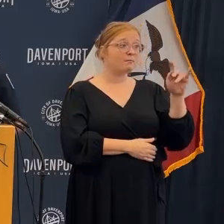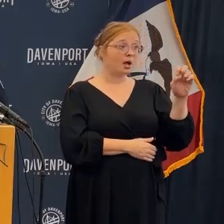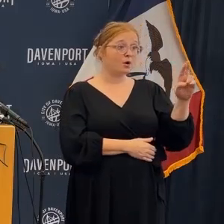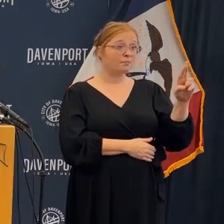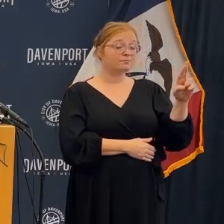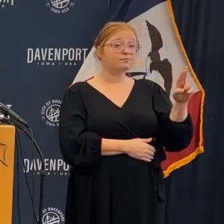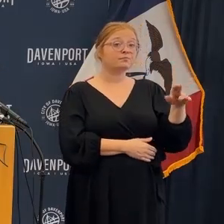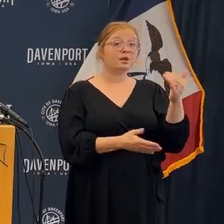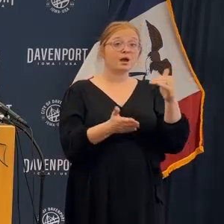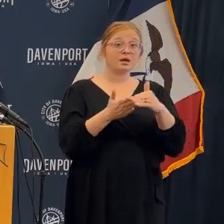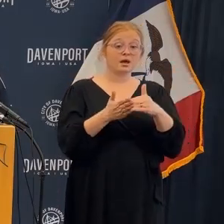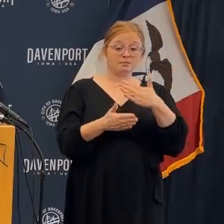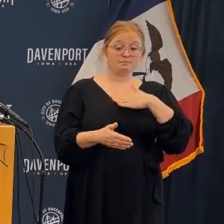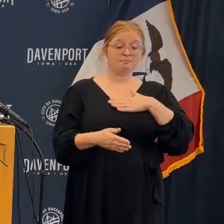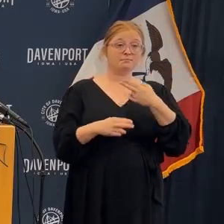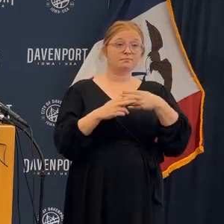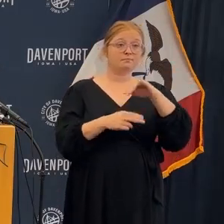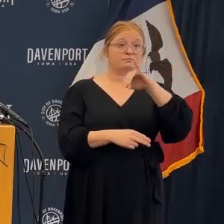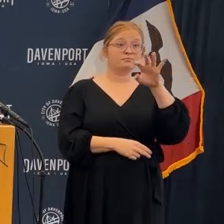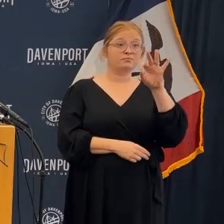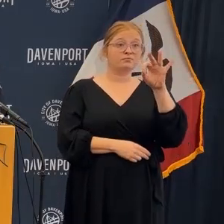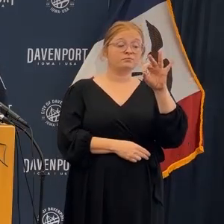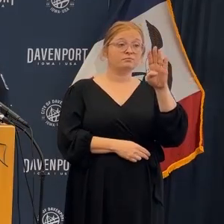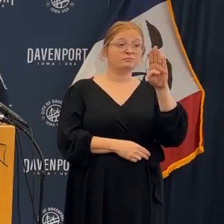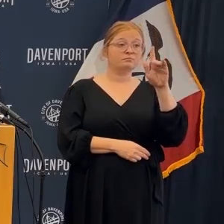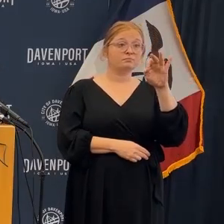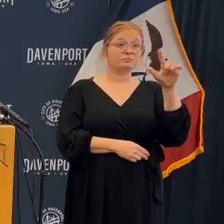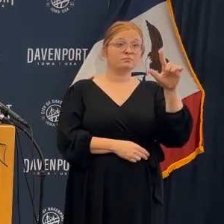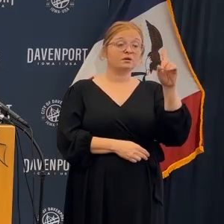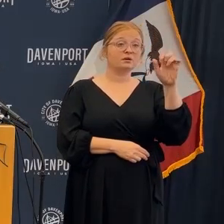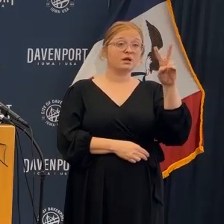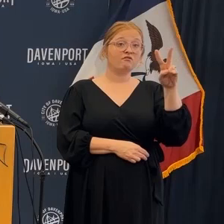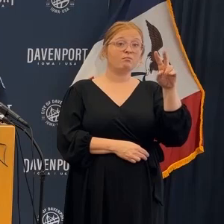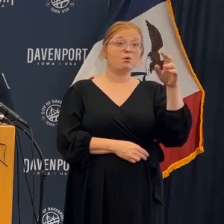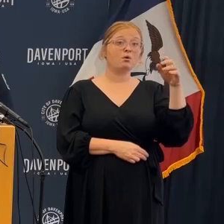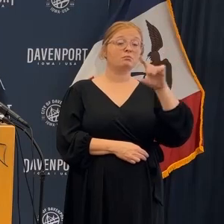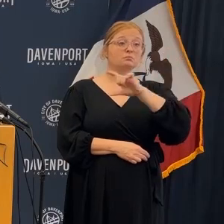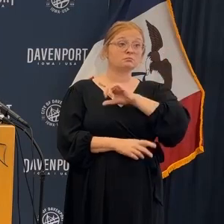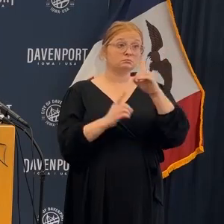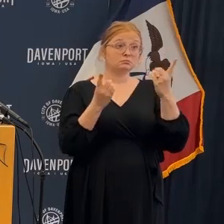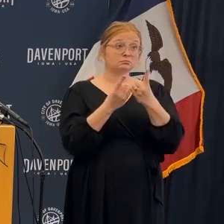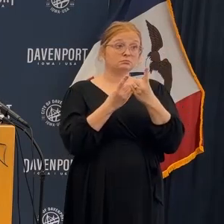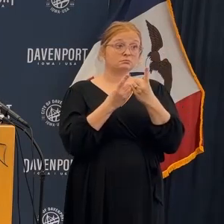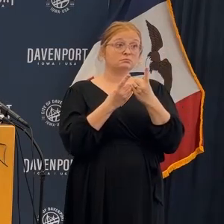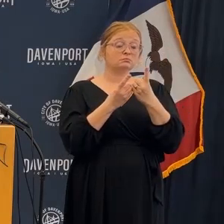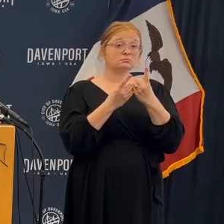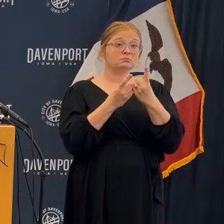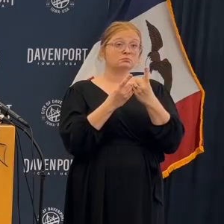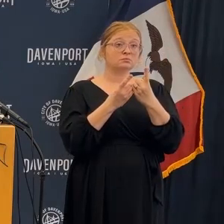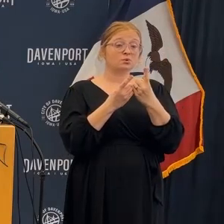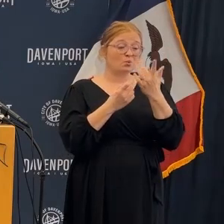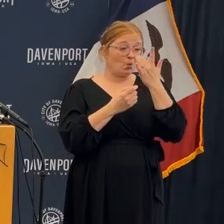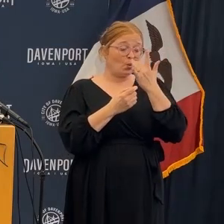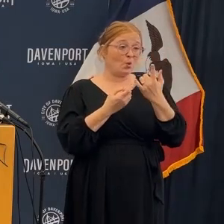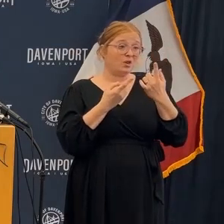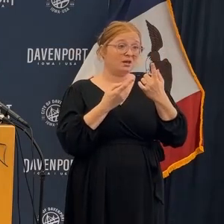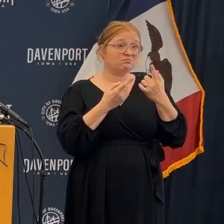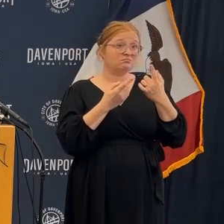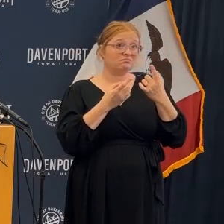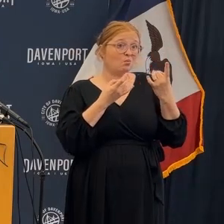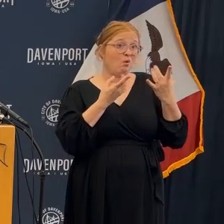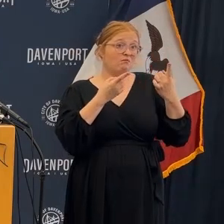Thank you, Mayor. Again, for those of you who don't know me, I'm Chief Jeff Blader, the Danpore Police Department. So, early on in the incident,